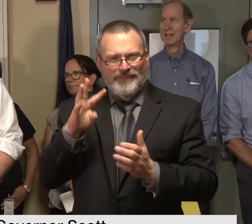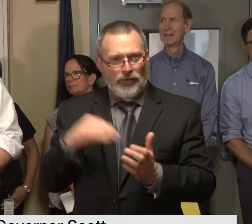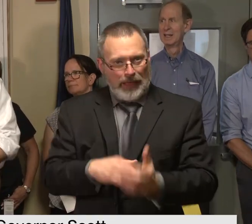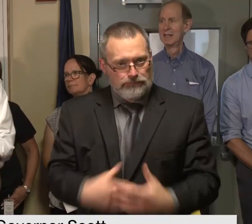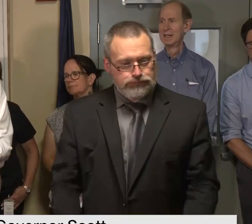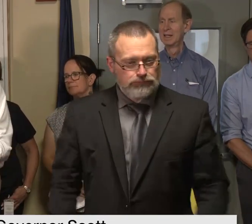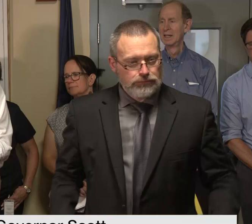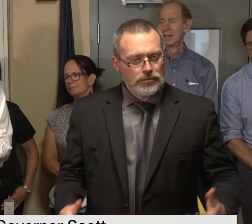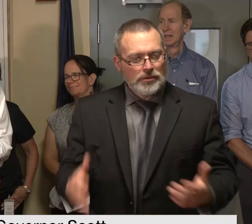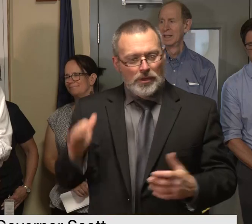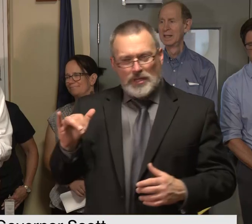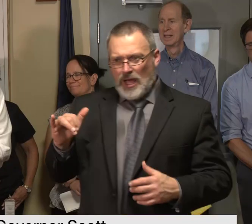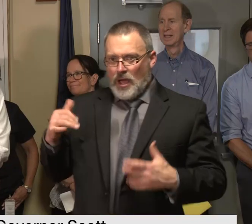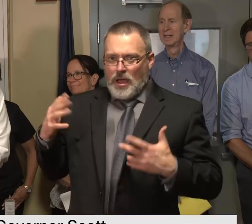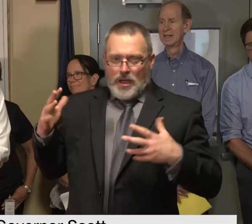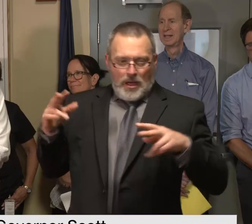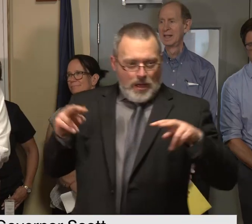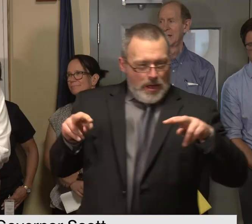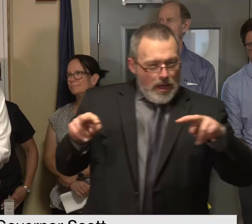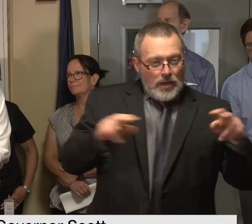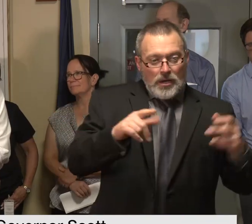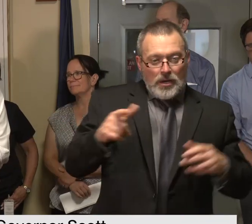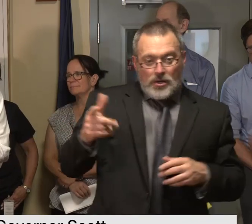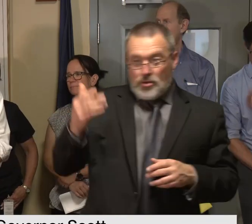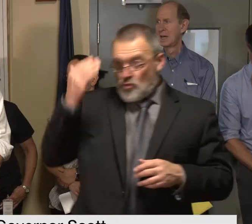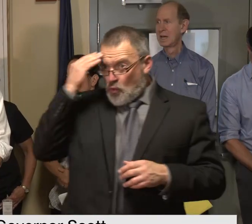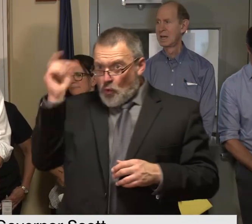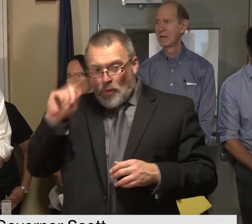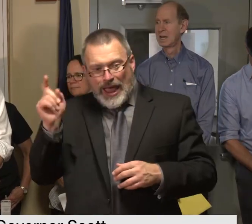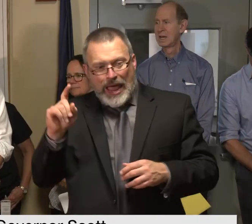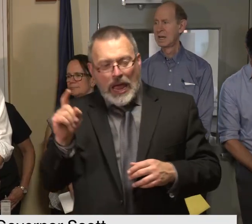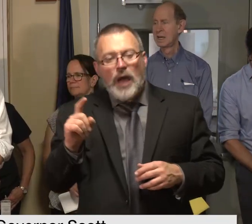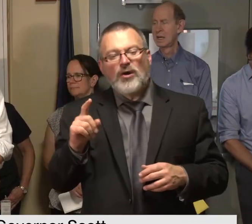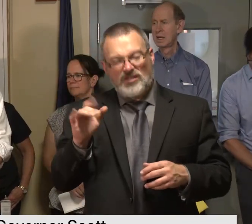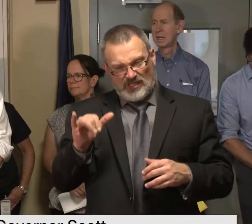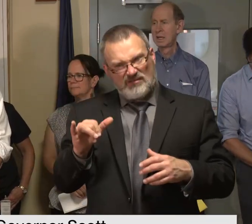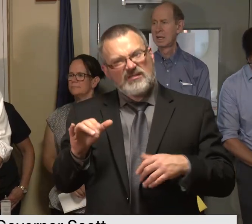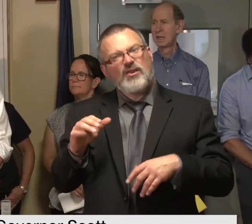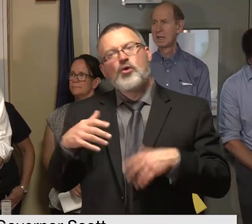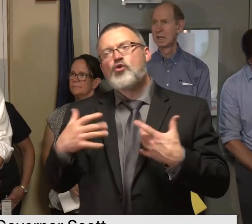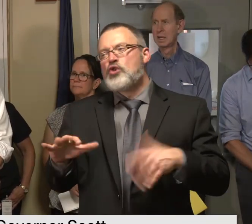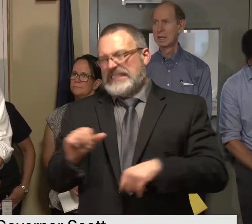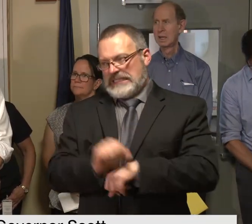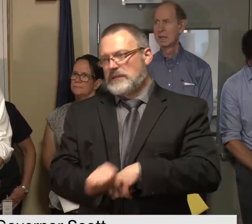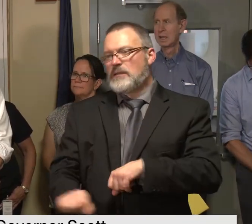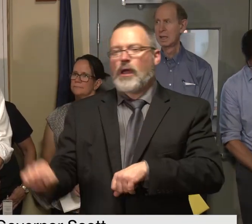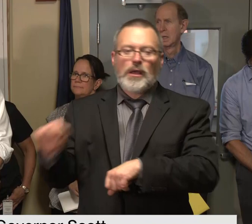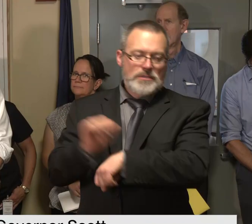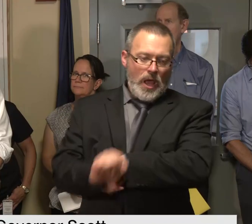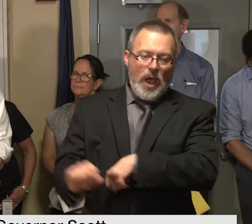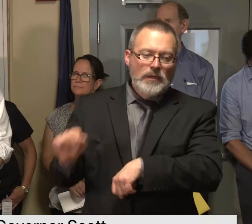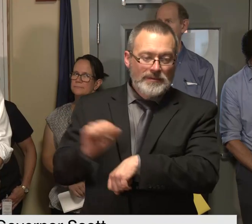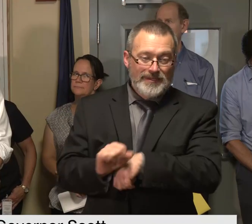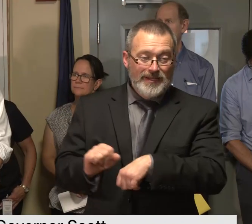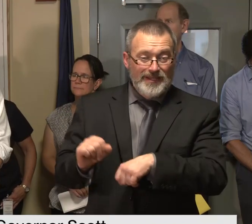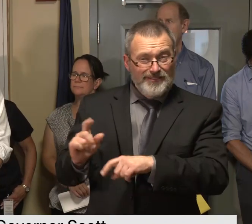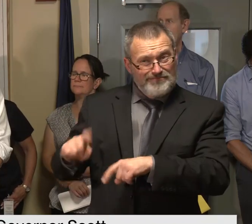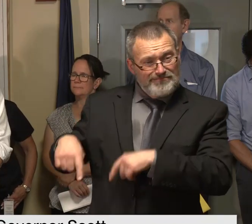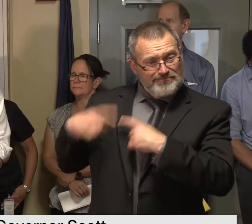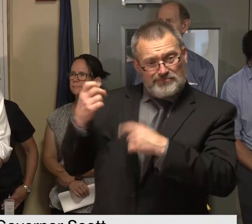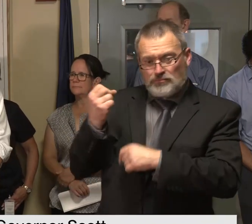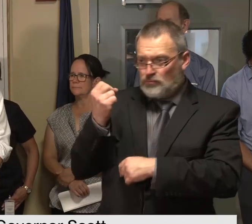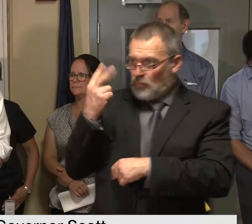and that was quite a task that's been a tremendous amount of work for probably the last 12 years to create that inventory